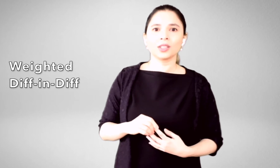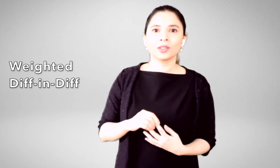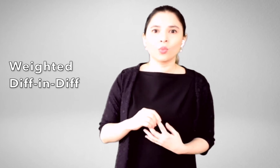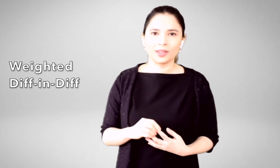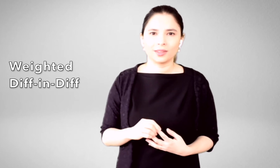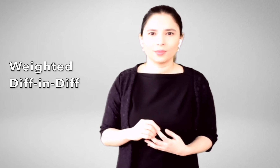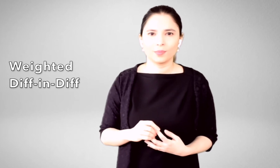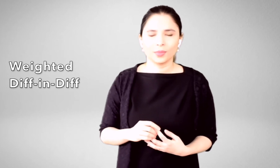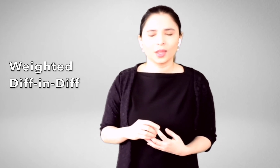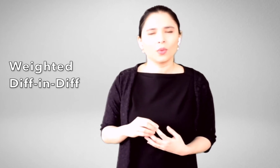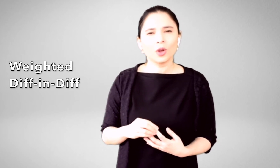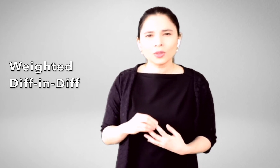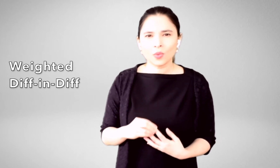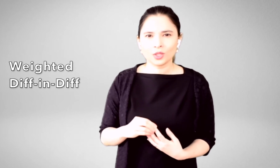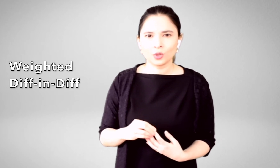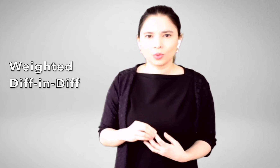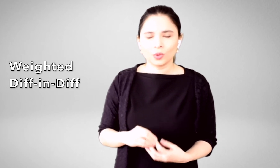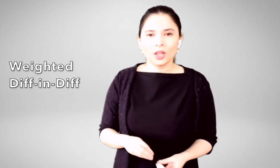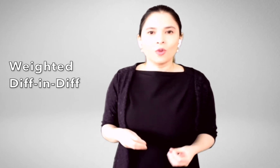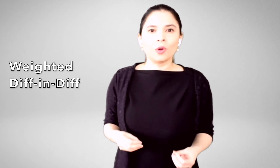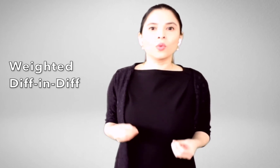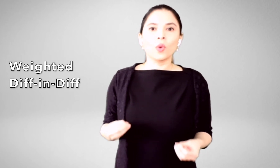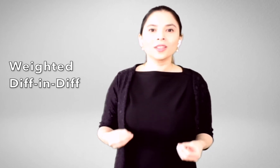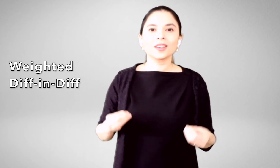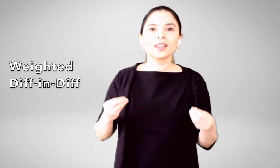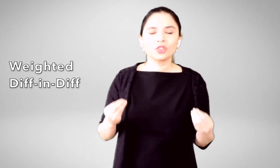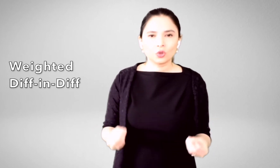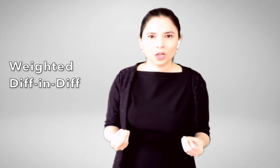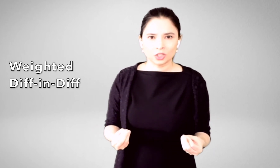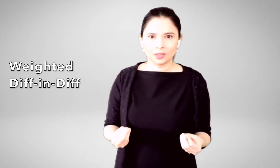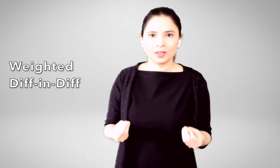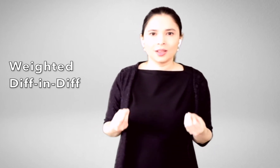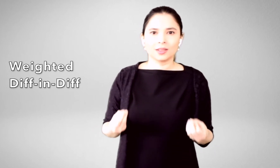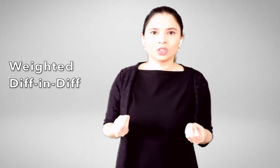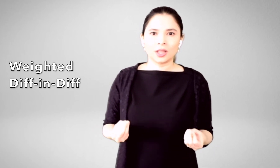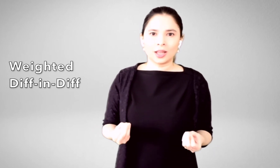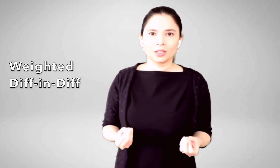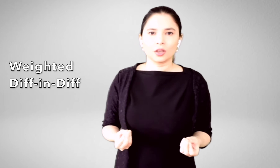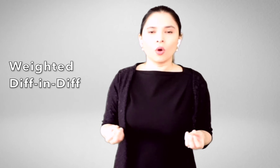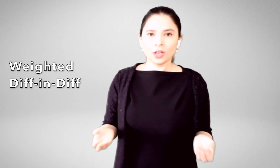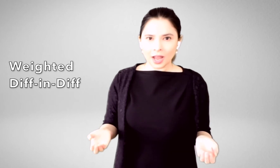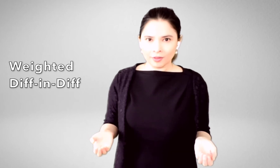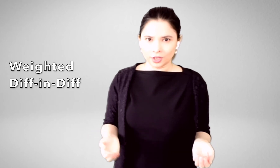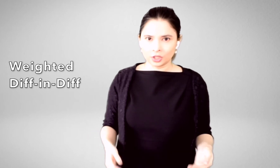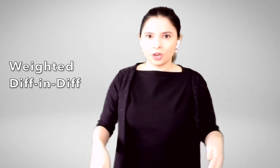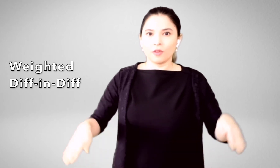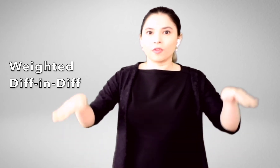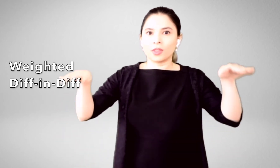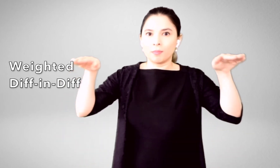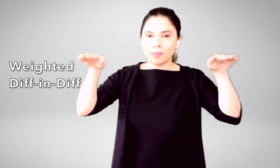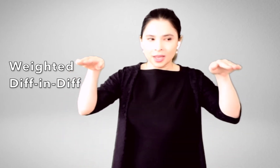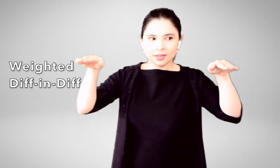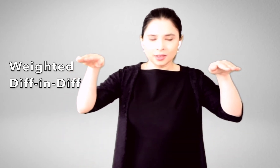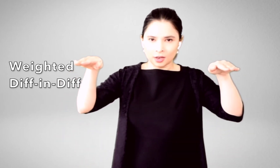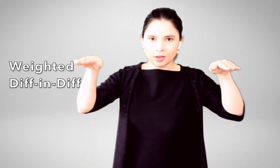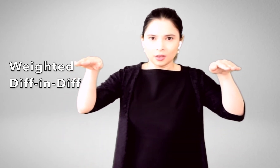one is the weights. And what do the weights do? Well, the weights are constructed such that, on average, for the base year